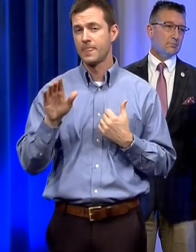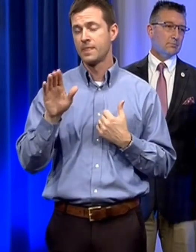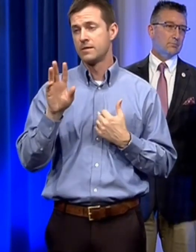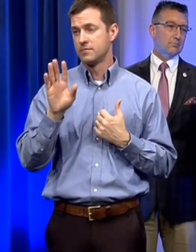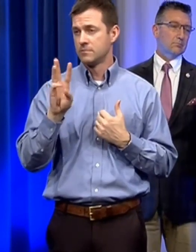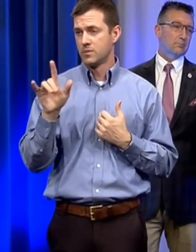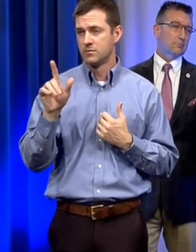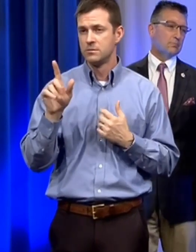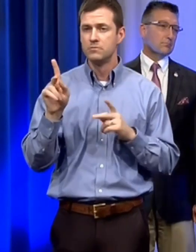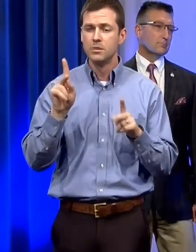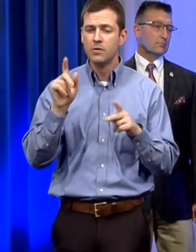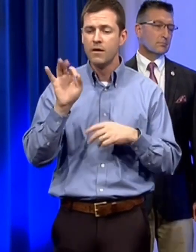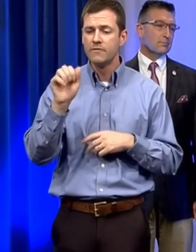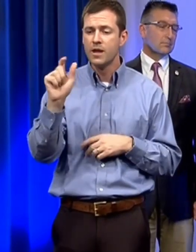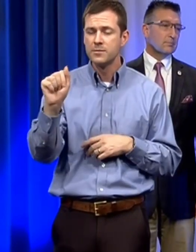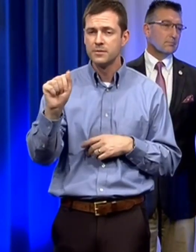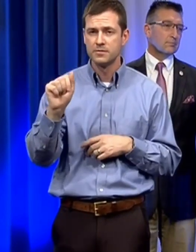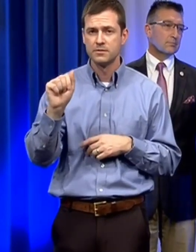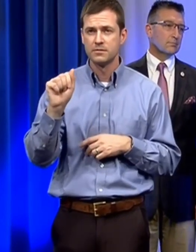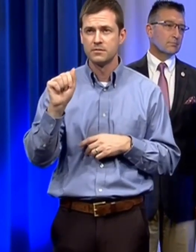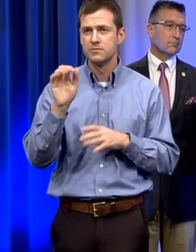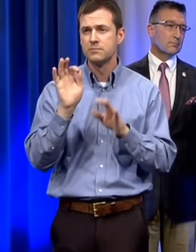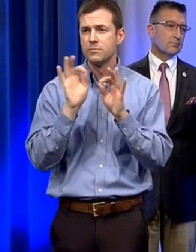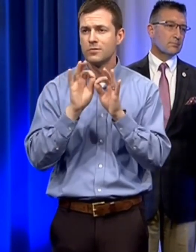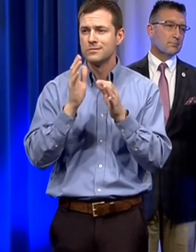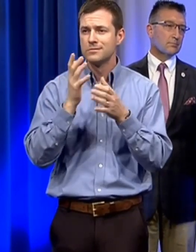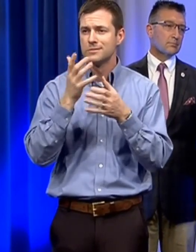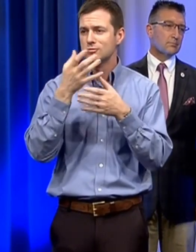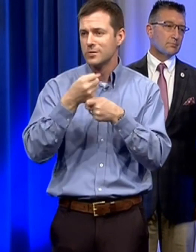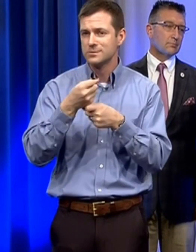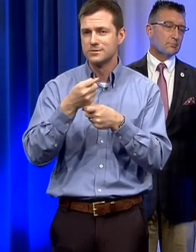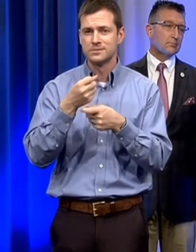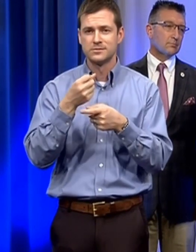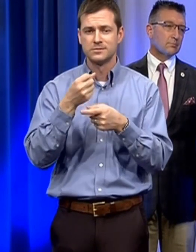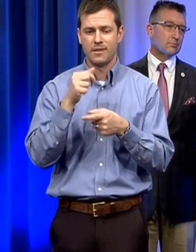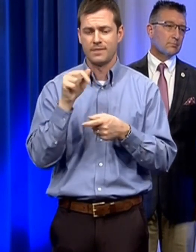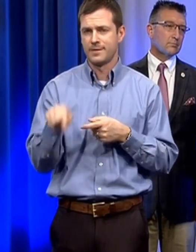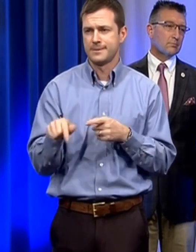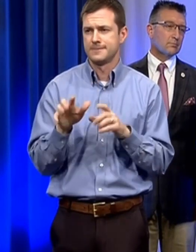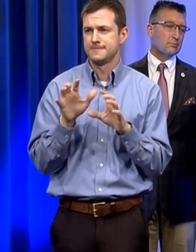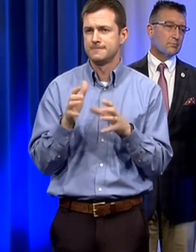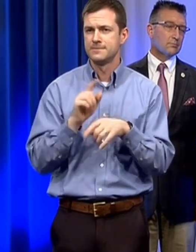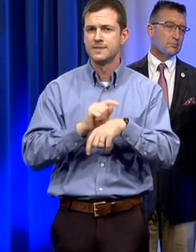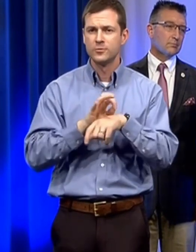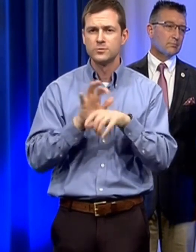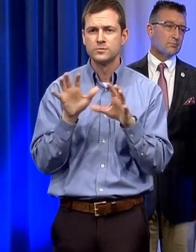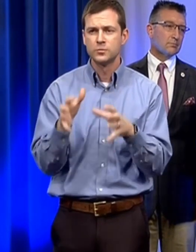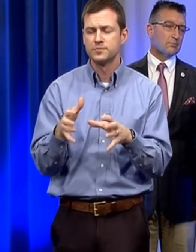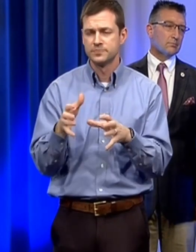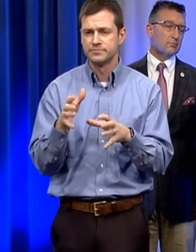trust the members of um the uh study commission that i have supporting this effort